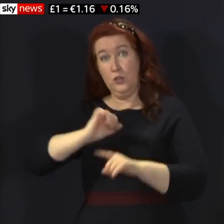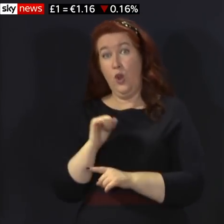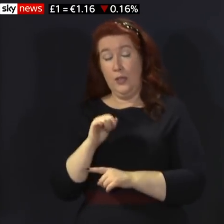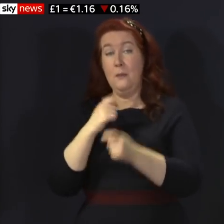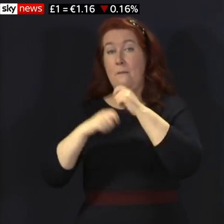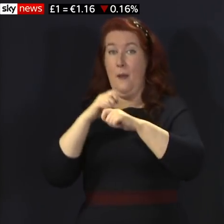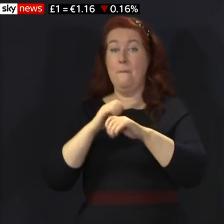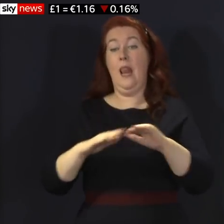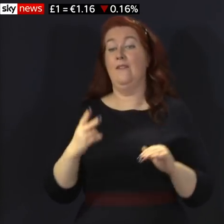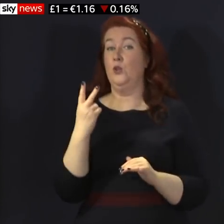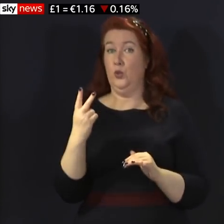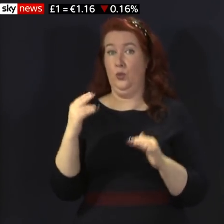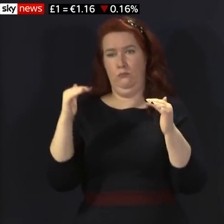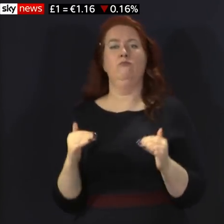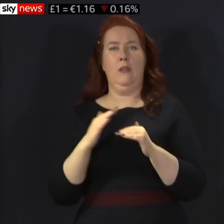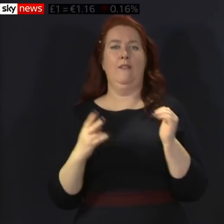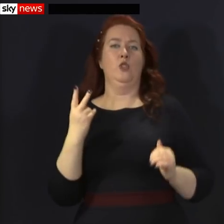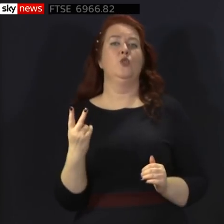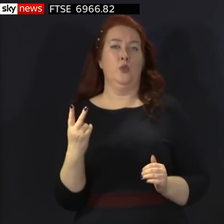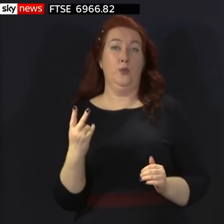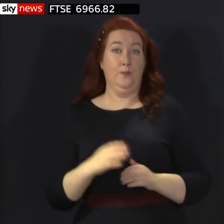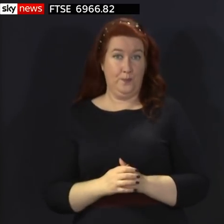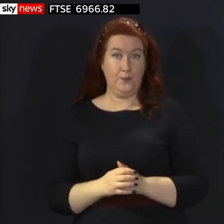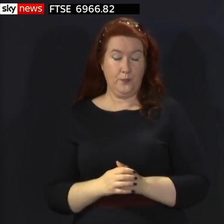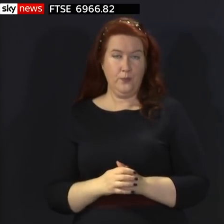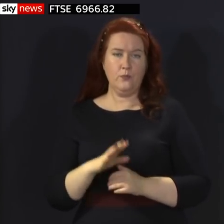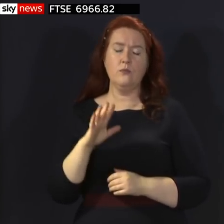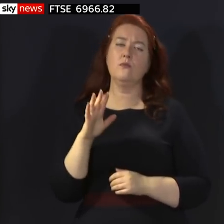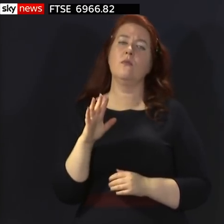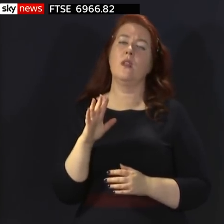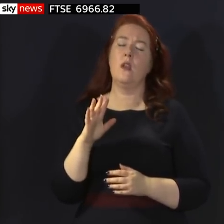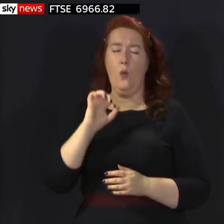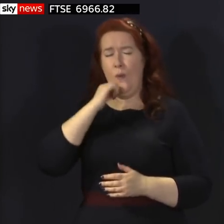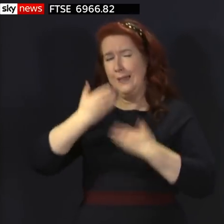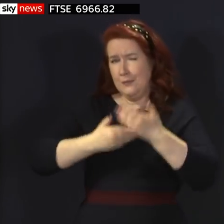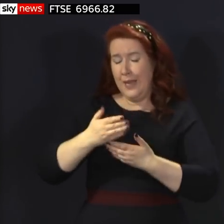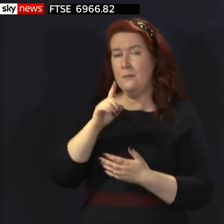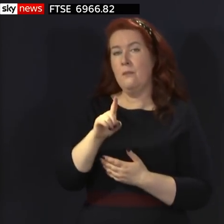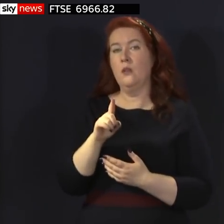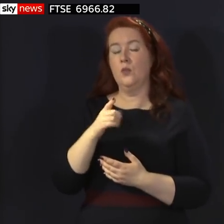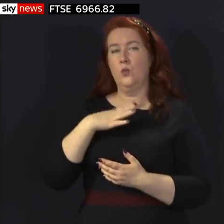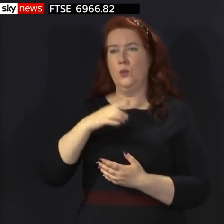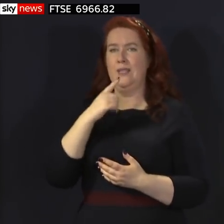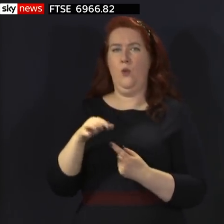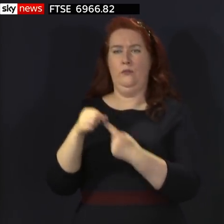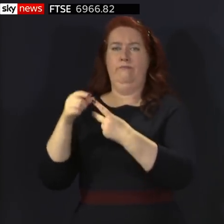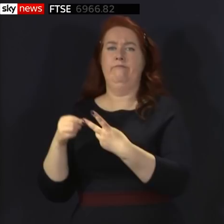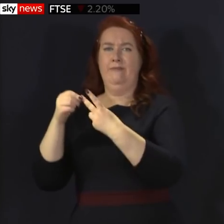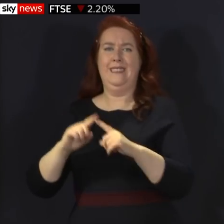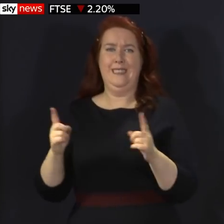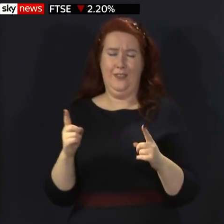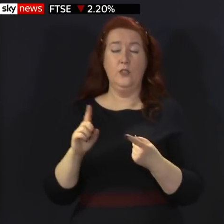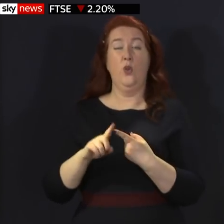Level 3 down to Level 2. But before I set out what that means, let me address the exceptions to that.